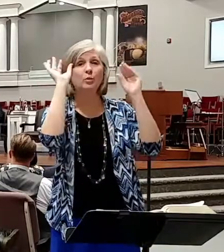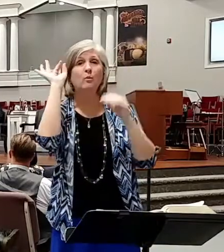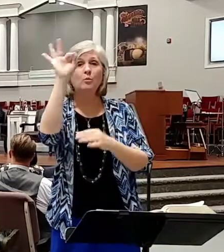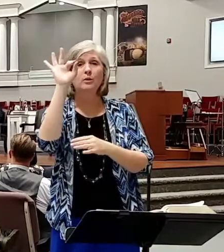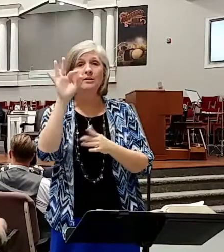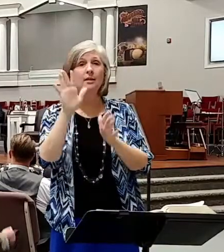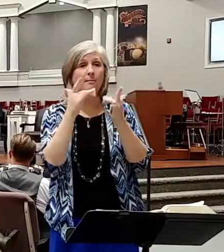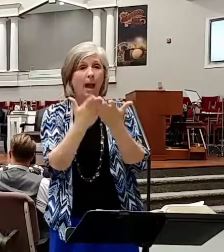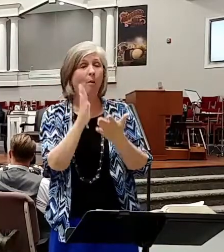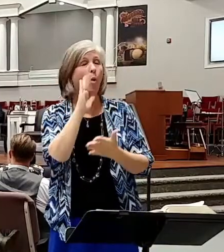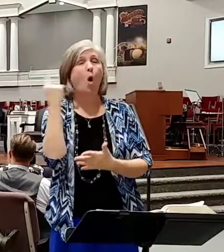something to preach.